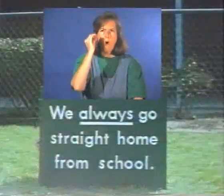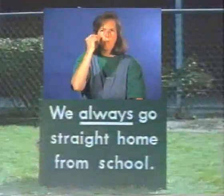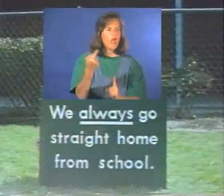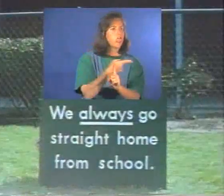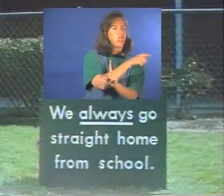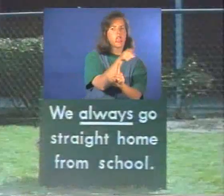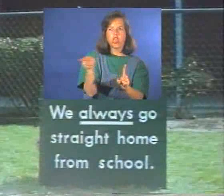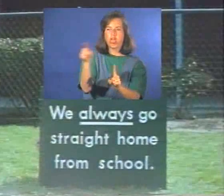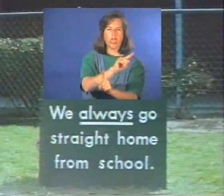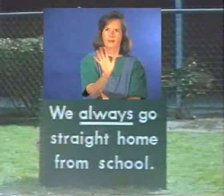school.